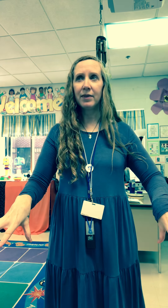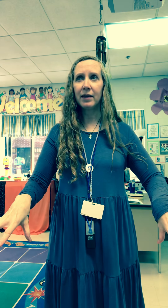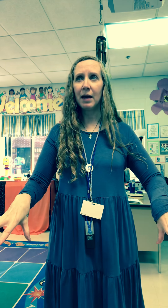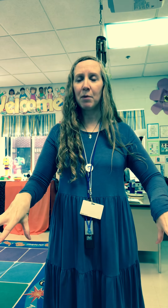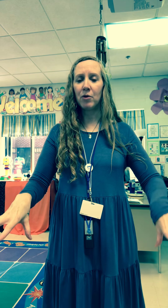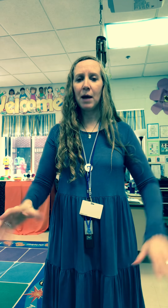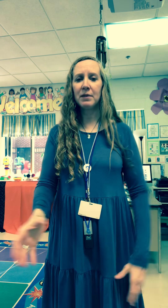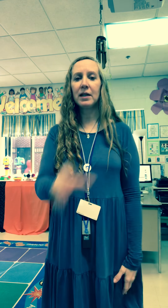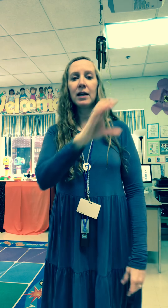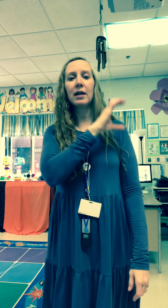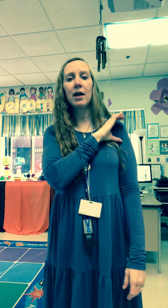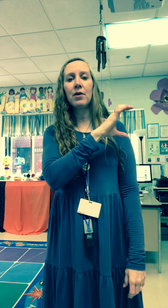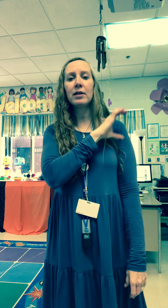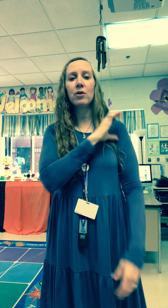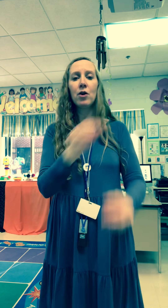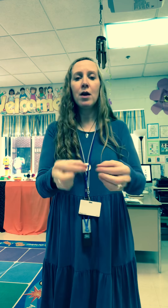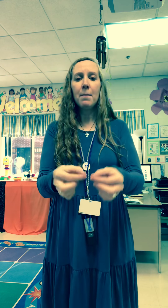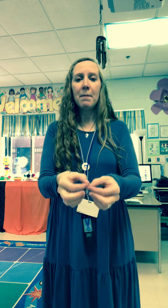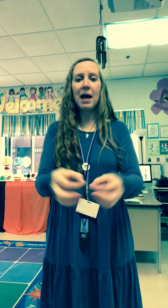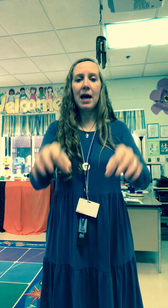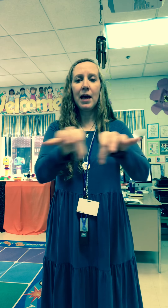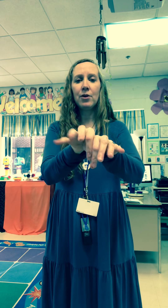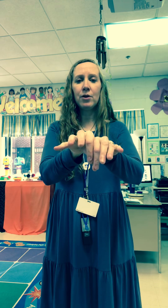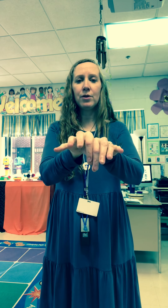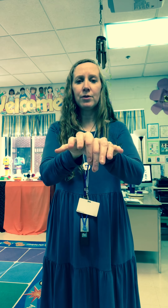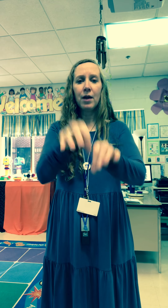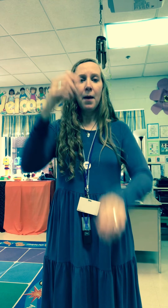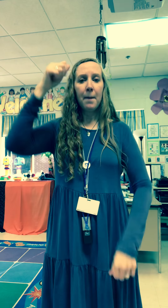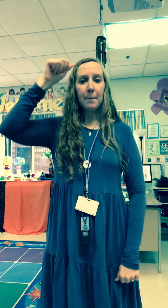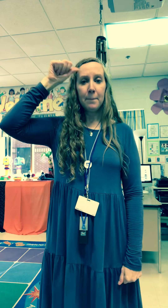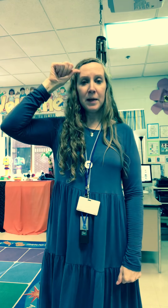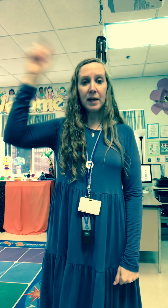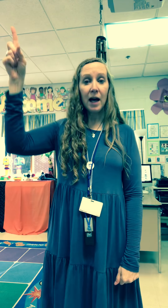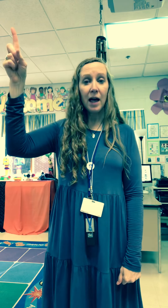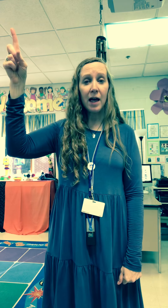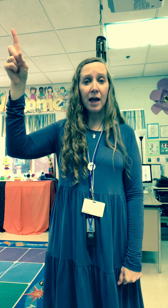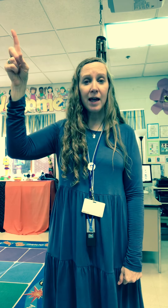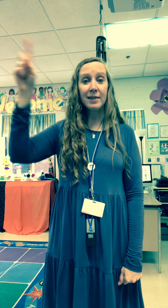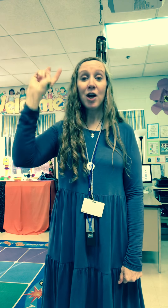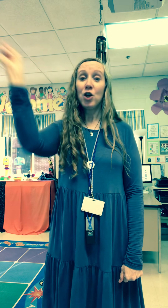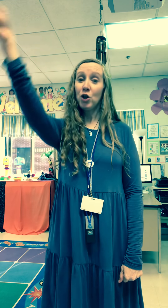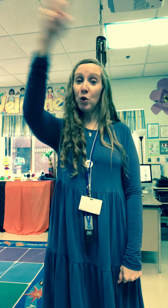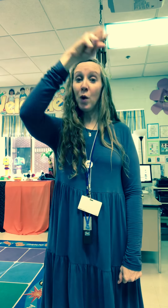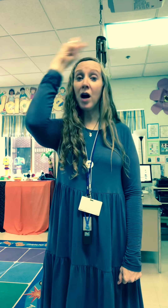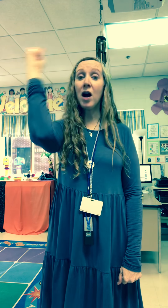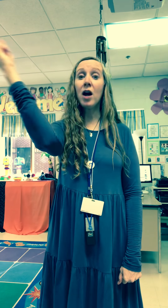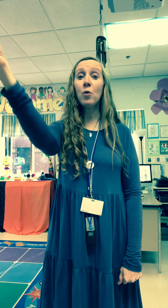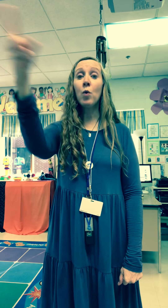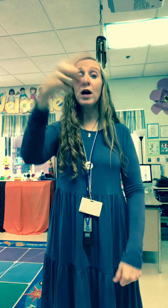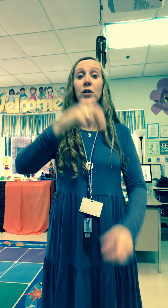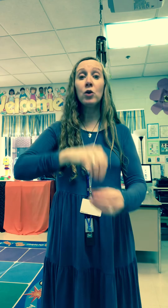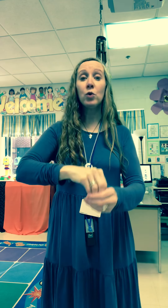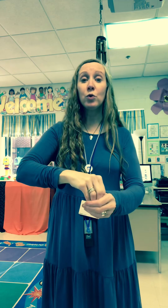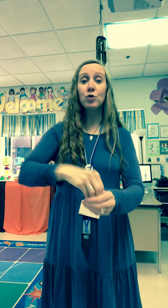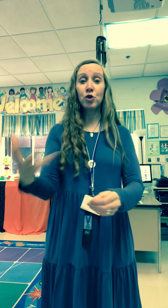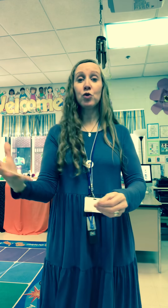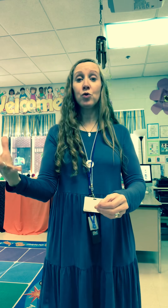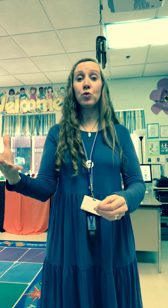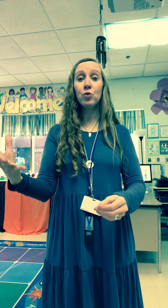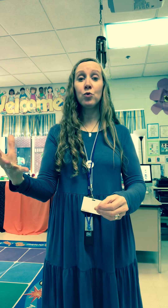think that part happens again character matters because you are what you choose